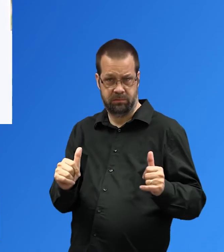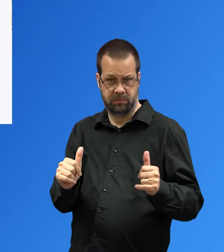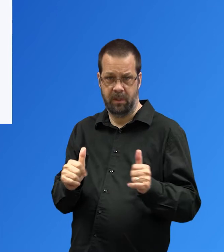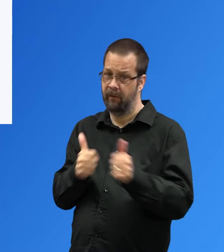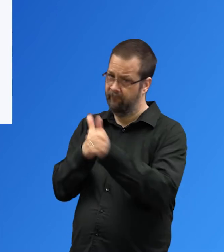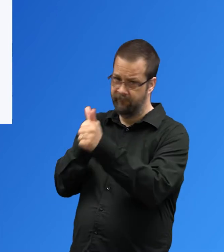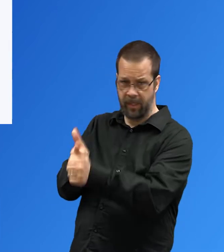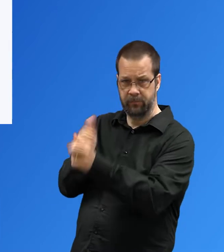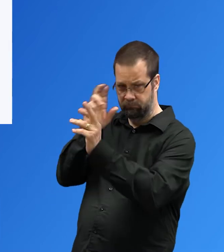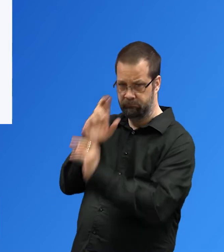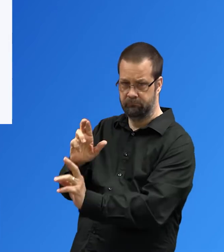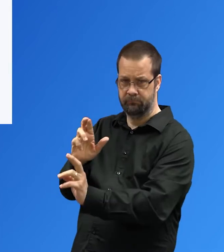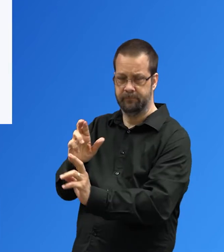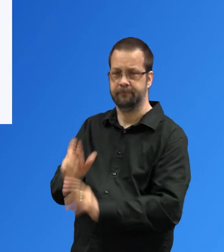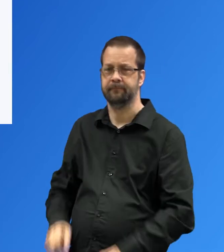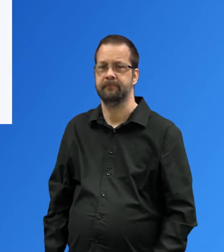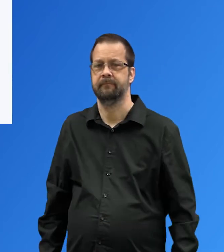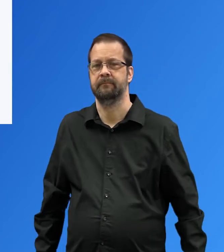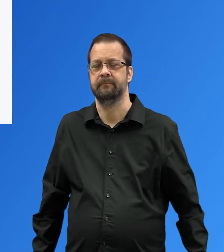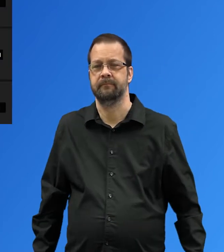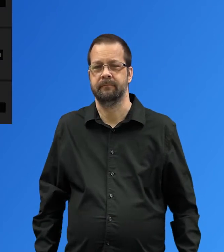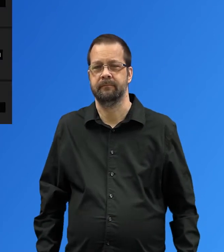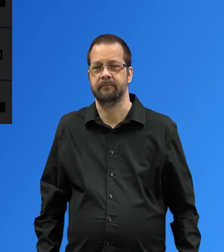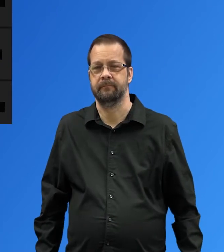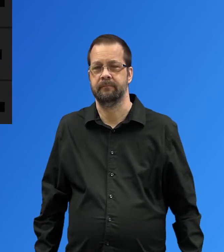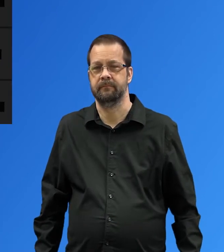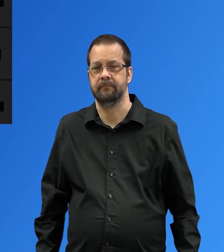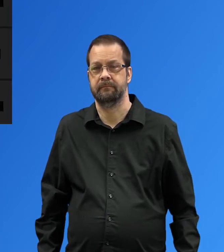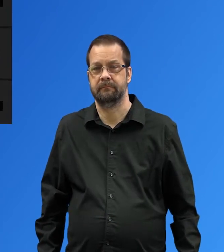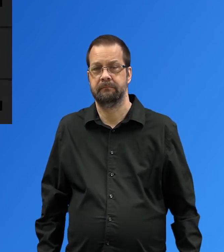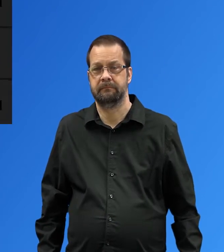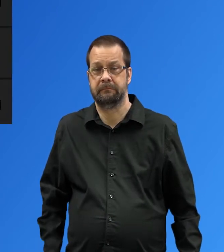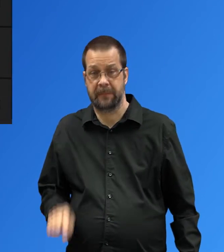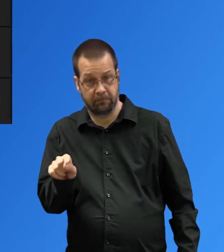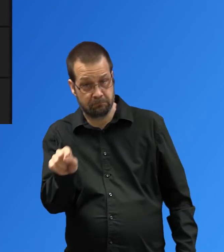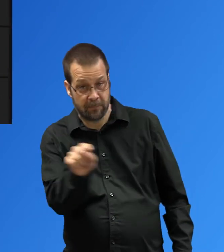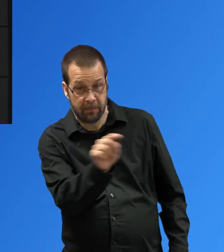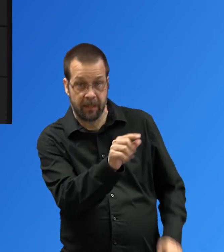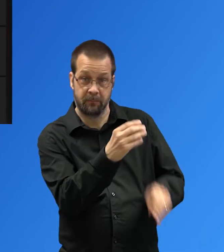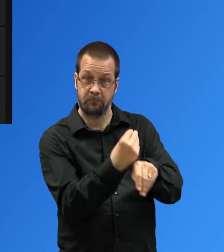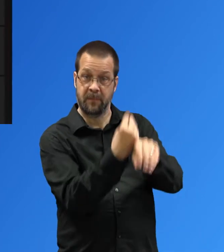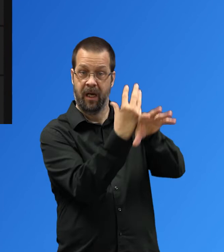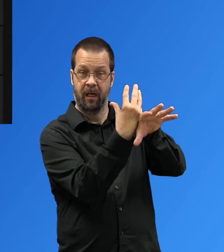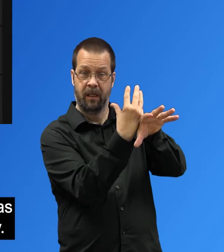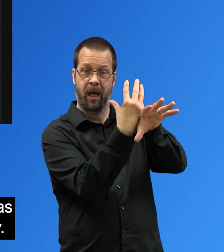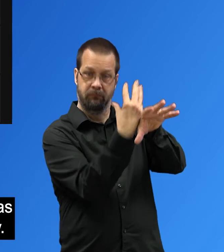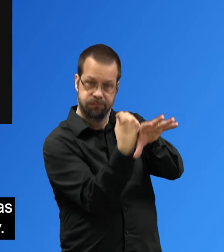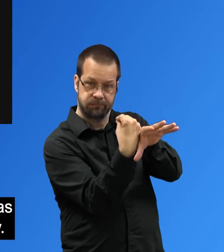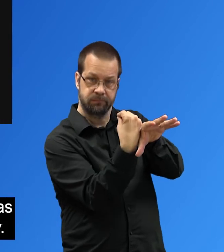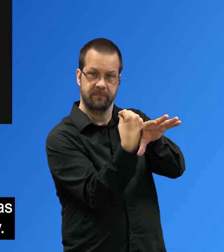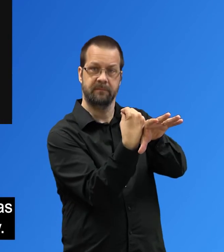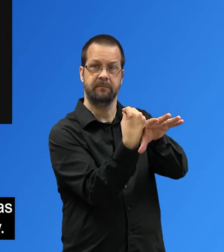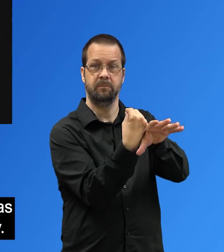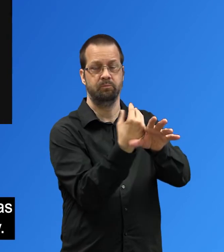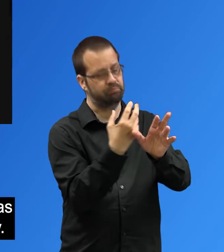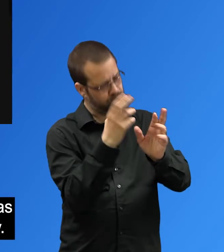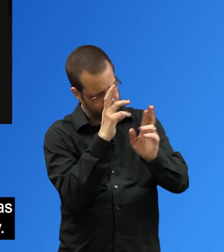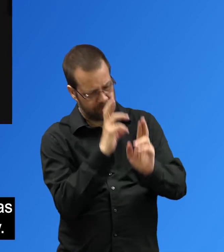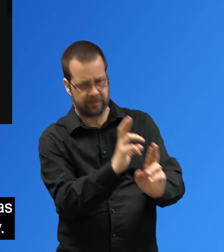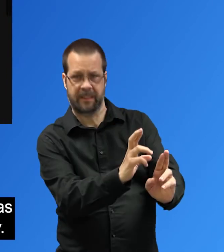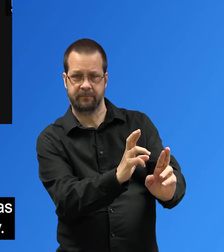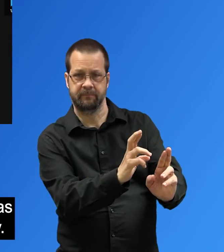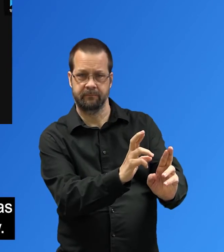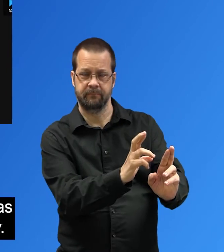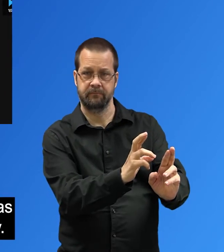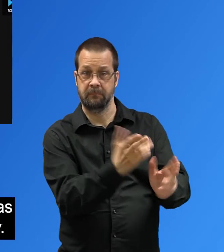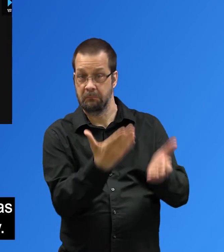as the attendee specifies There may be attendees in the meeting who choose not to be on video Please respect this choice as it may be